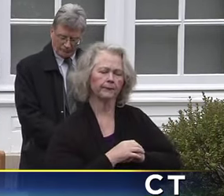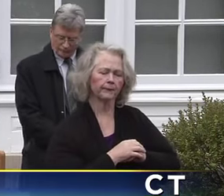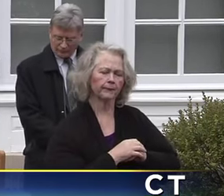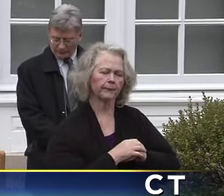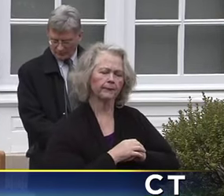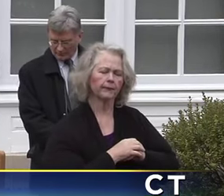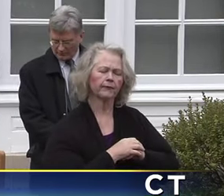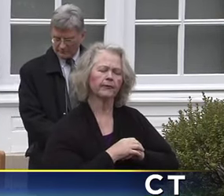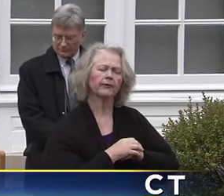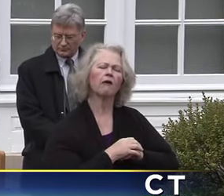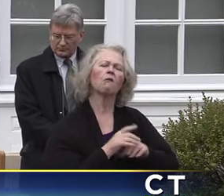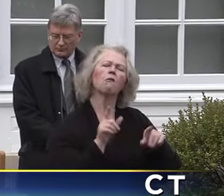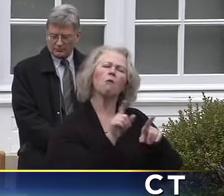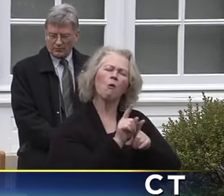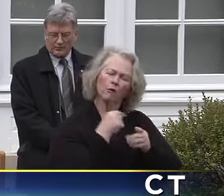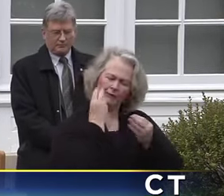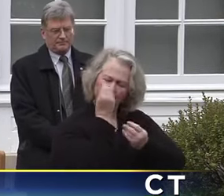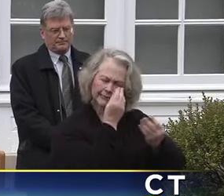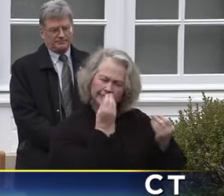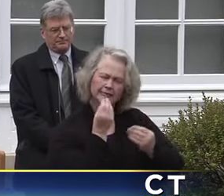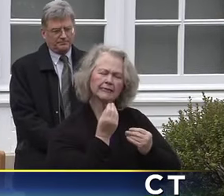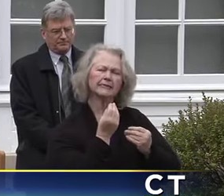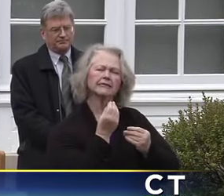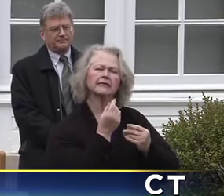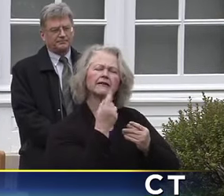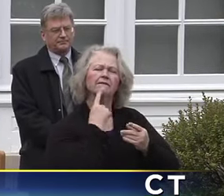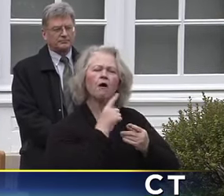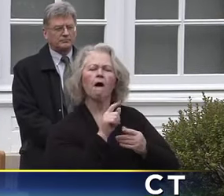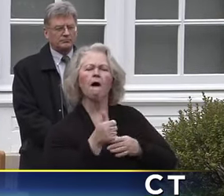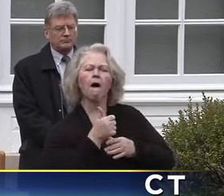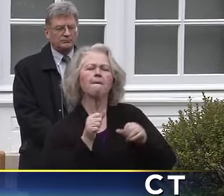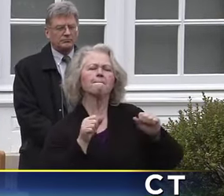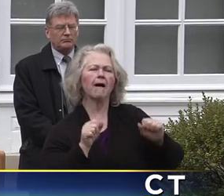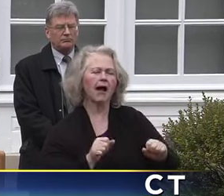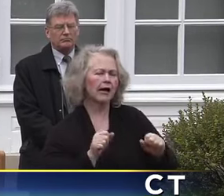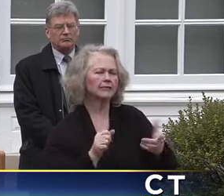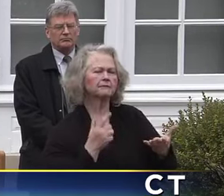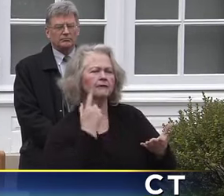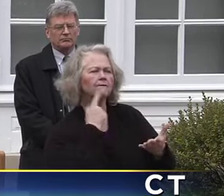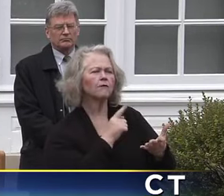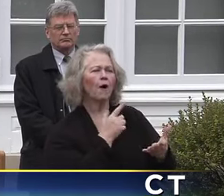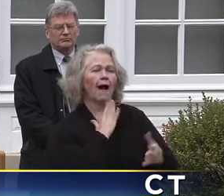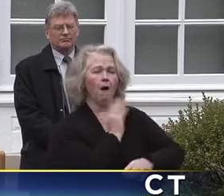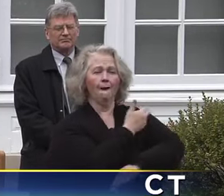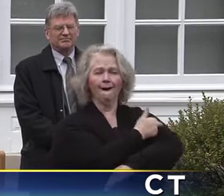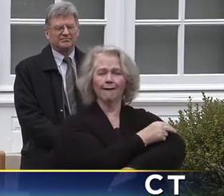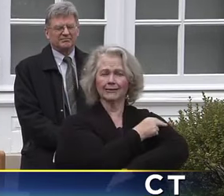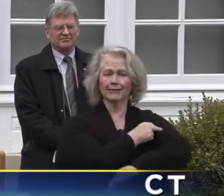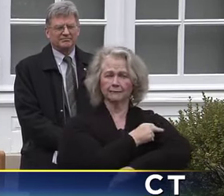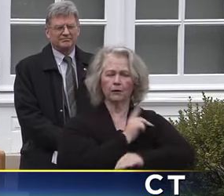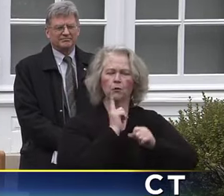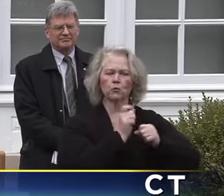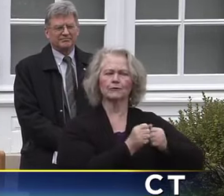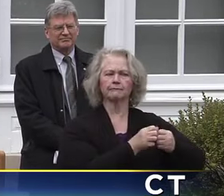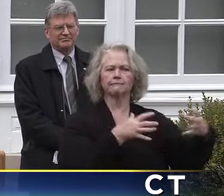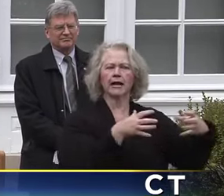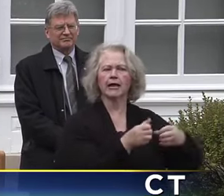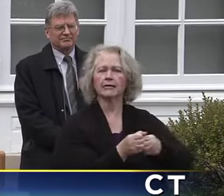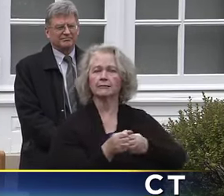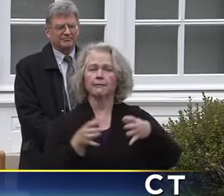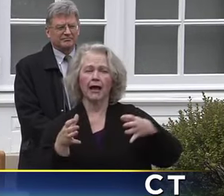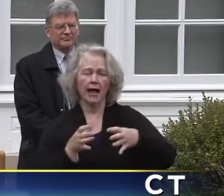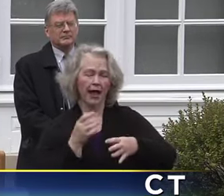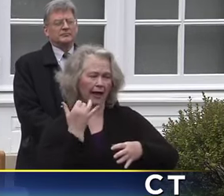Also, we're thinking about housing in terms of alternate or expanded settings for our hospitals. So that if we find we do have